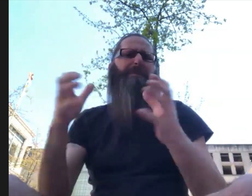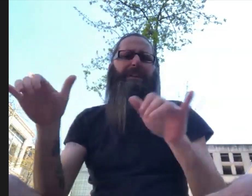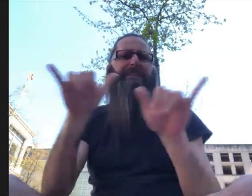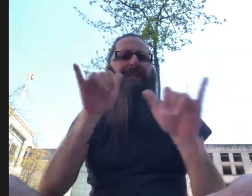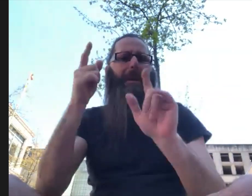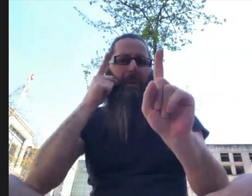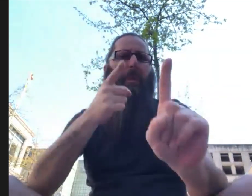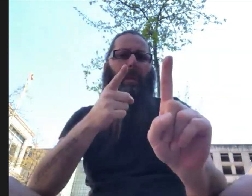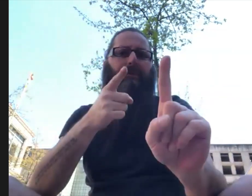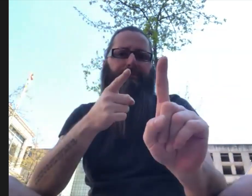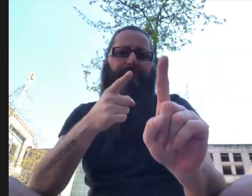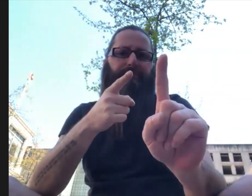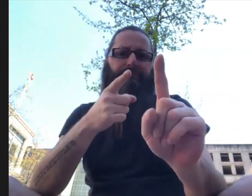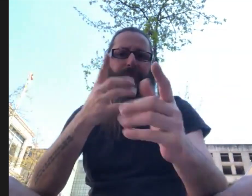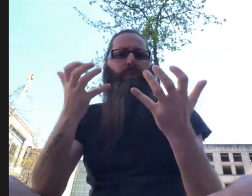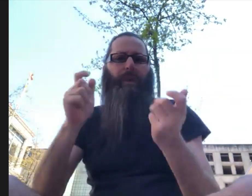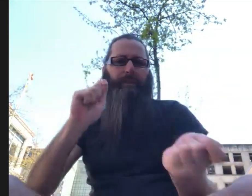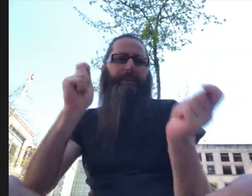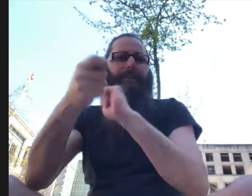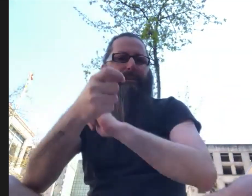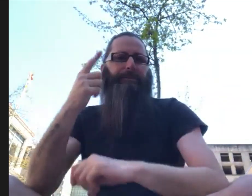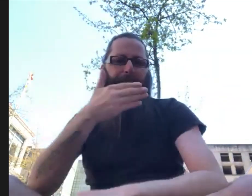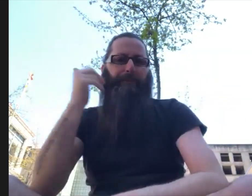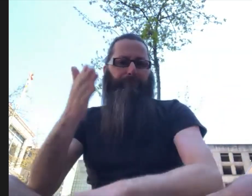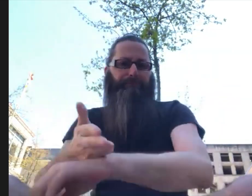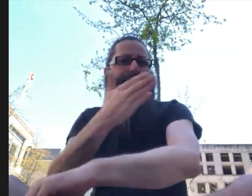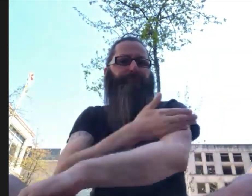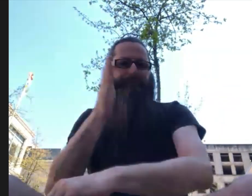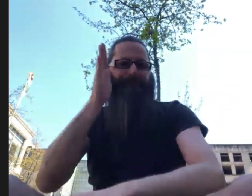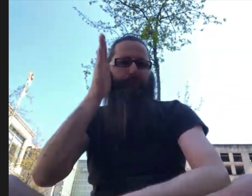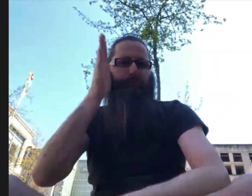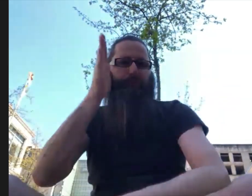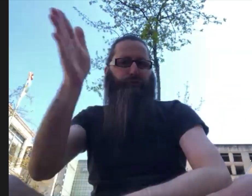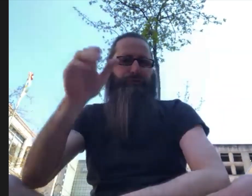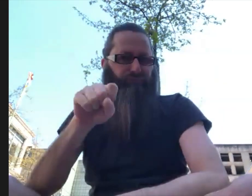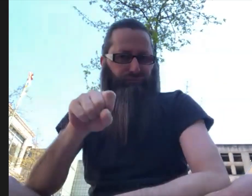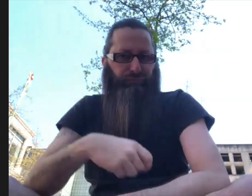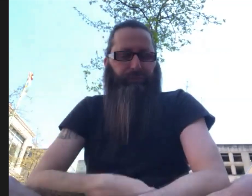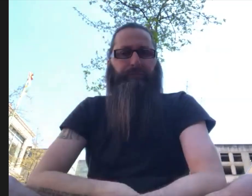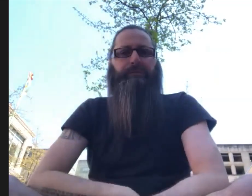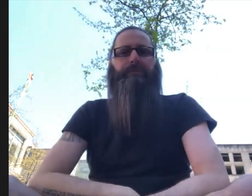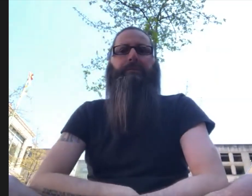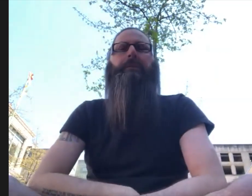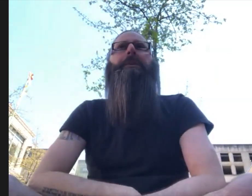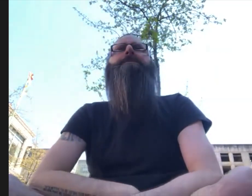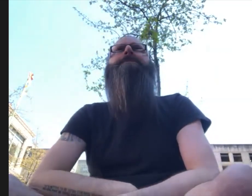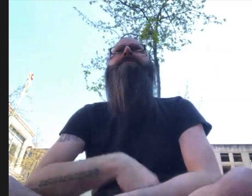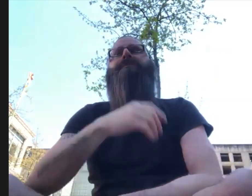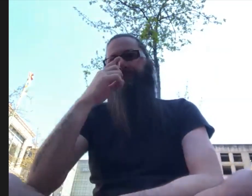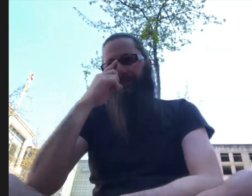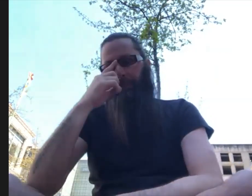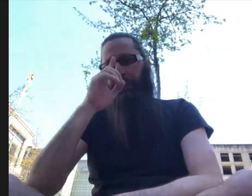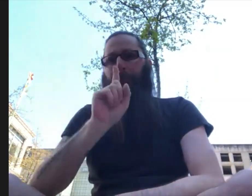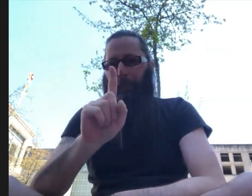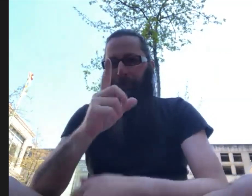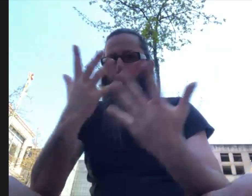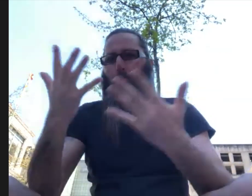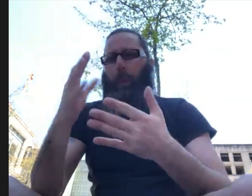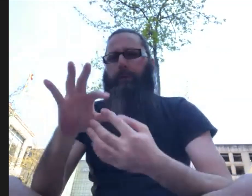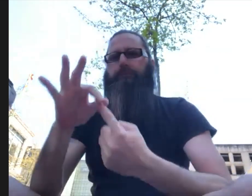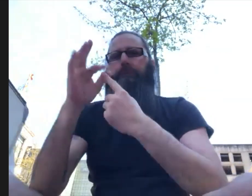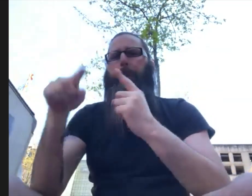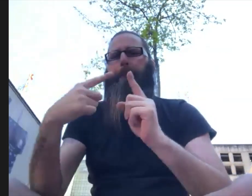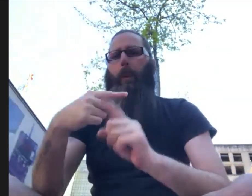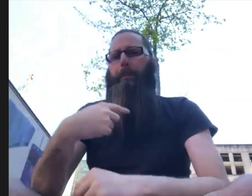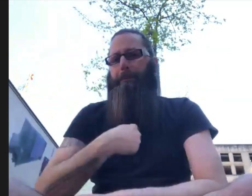we have all pretty much the same goal. We want to change the city for a better future. That's true.